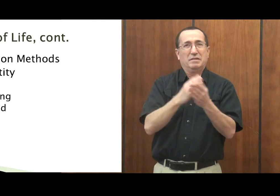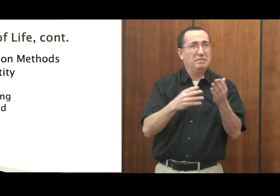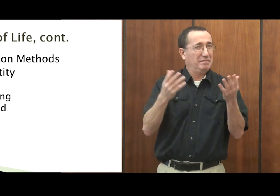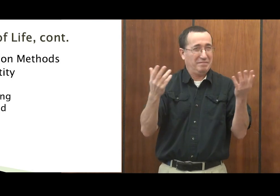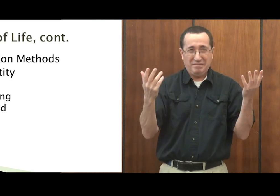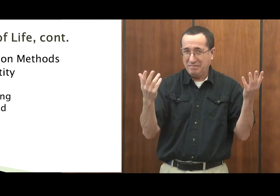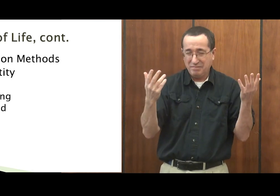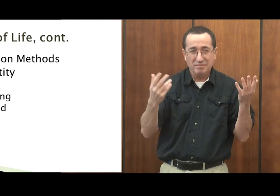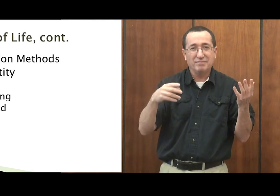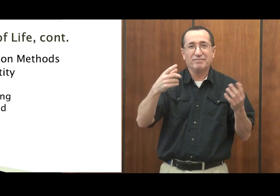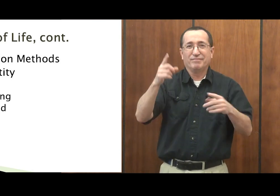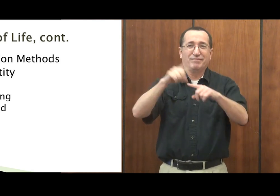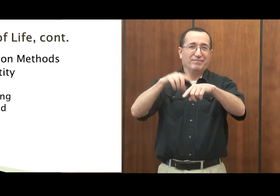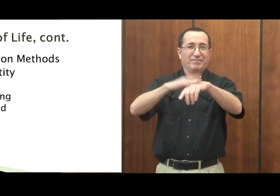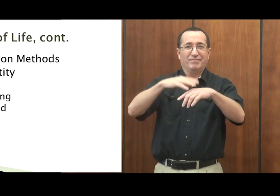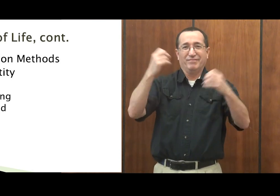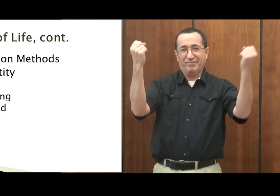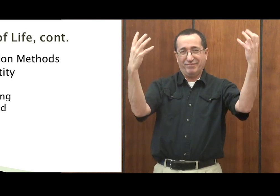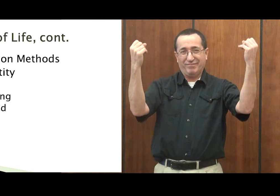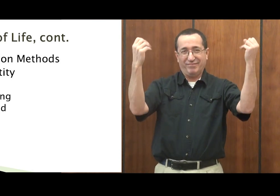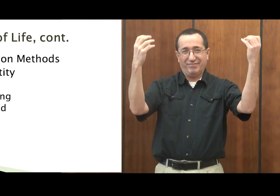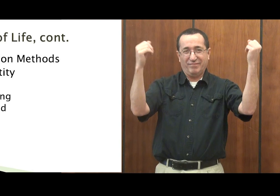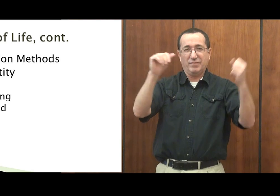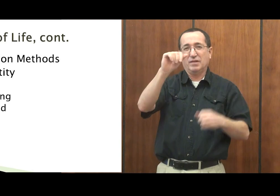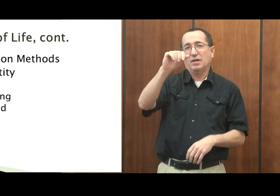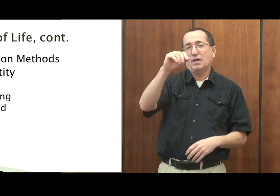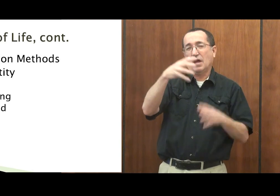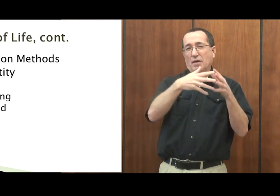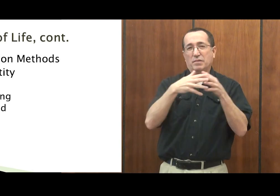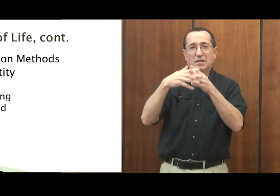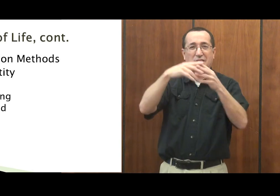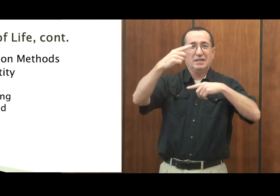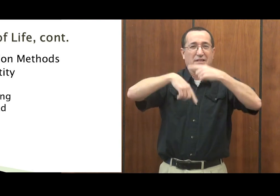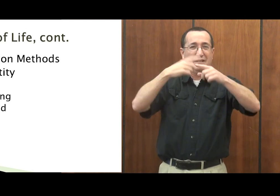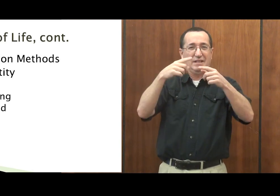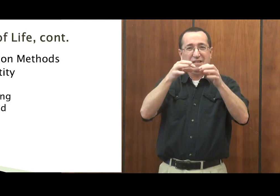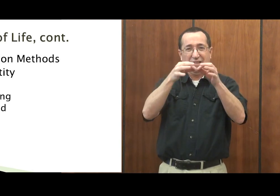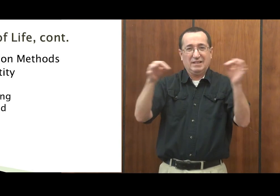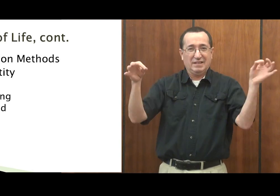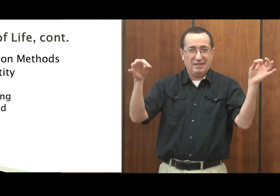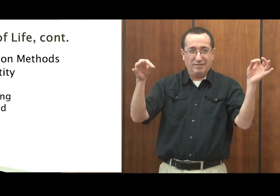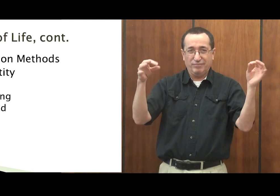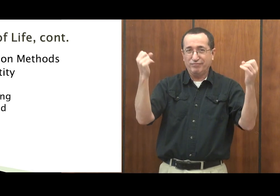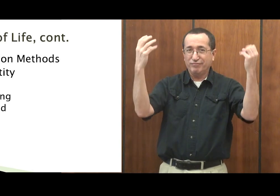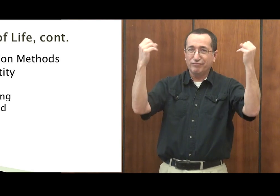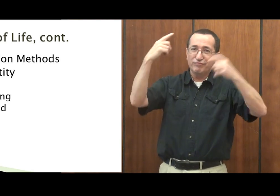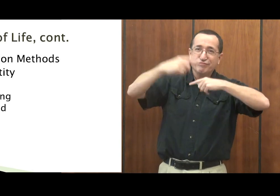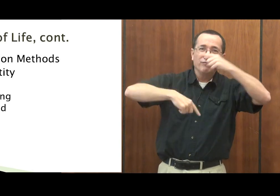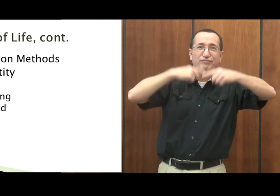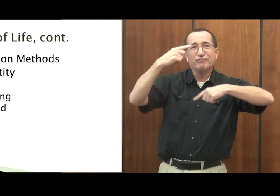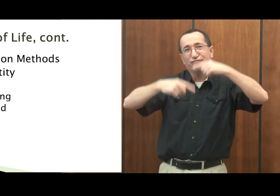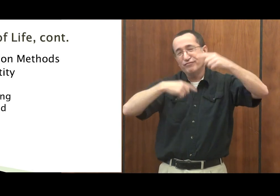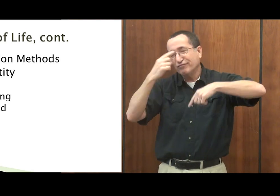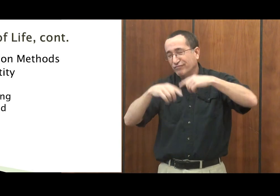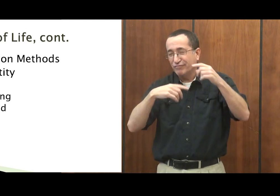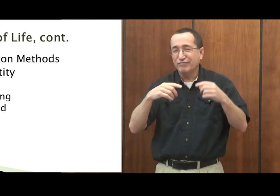Other people, that does not work. Some people will depend on American Sign Language to communicate with.